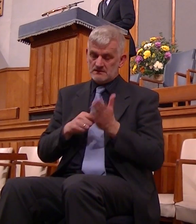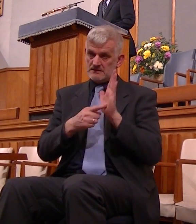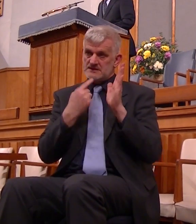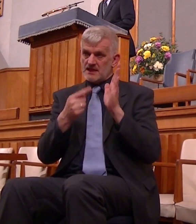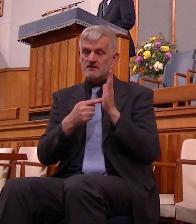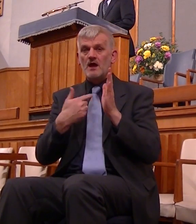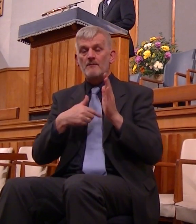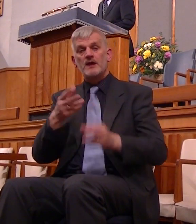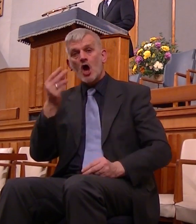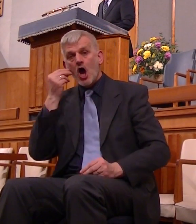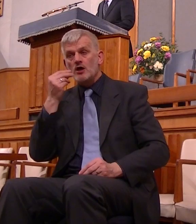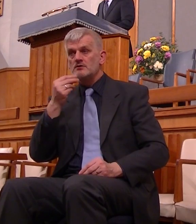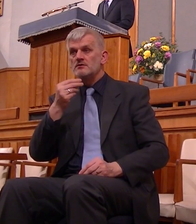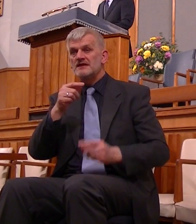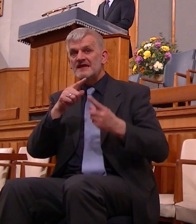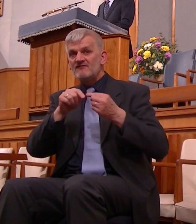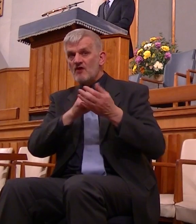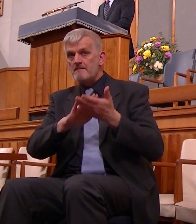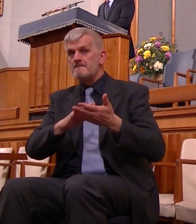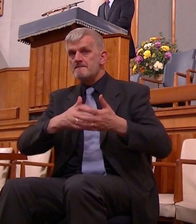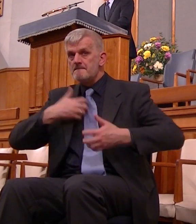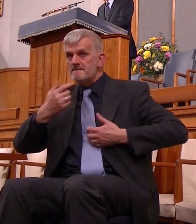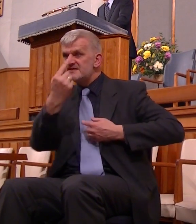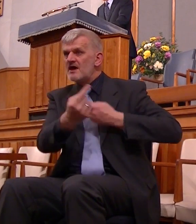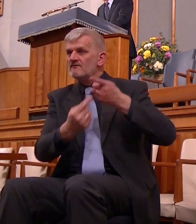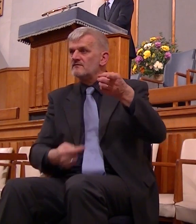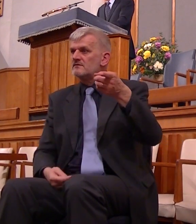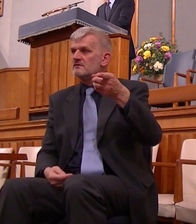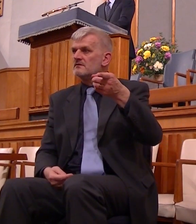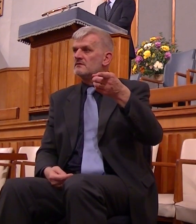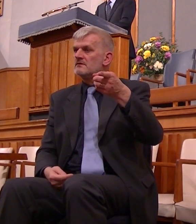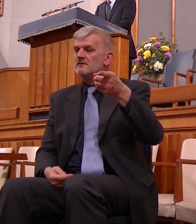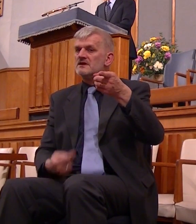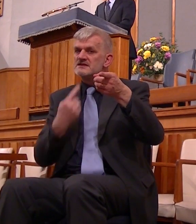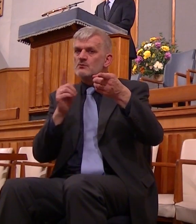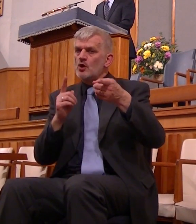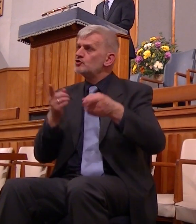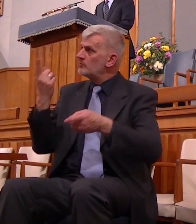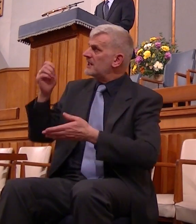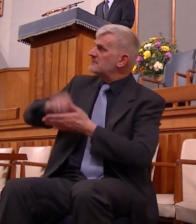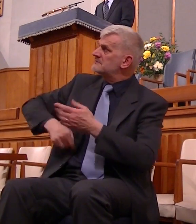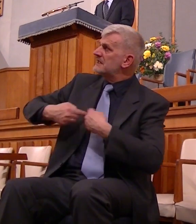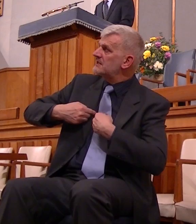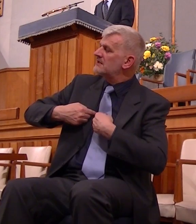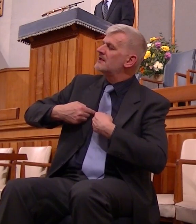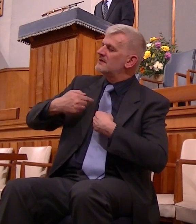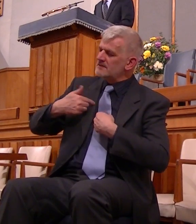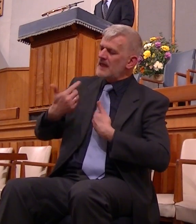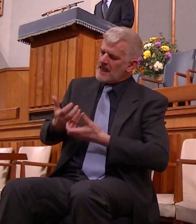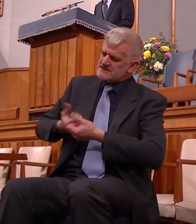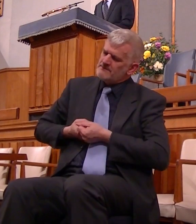bemoaning himself thus thou hast chastised me and I was